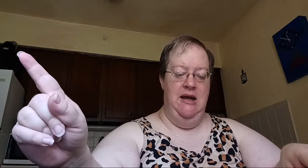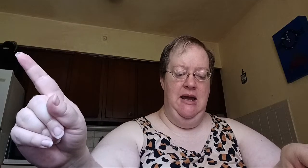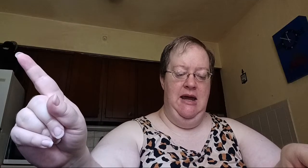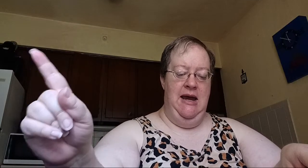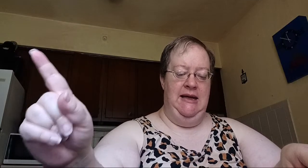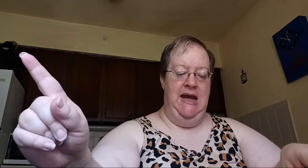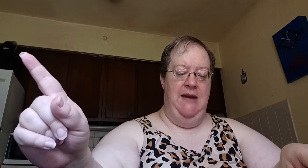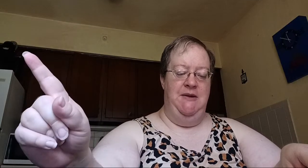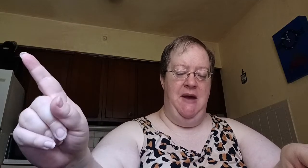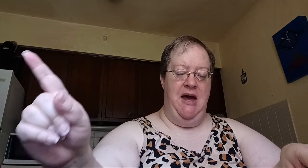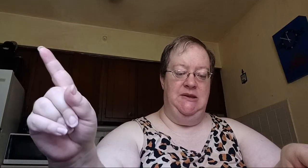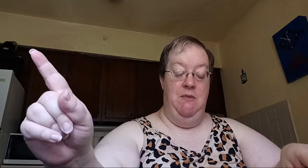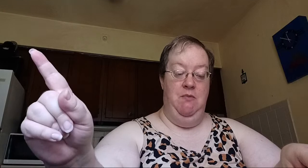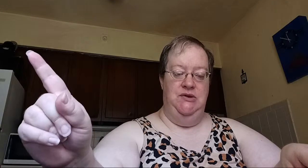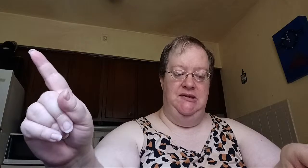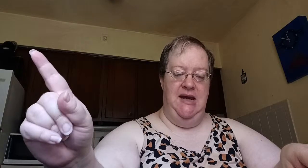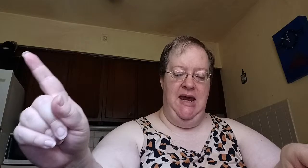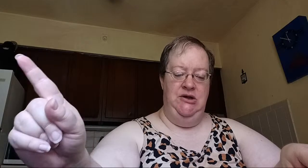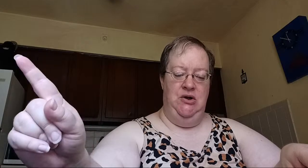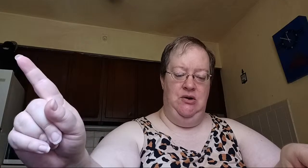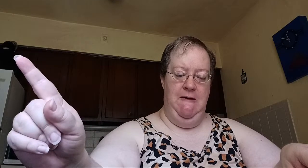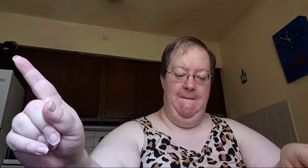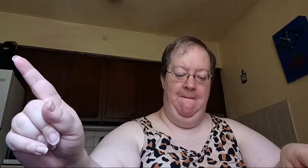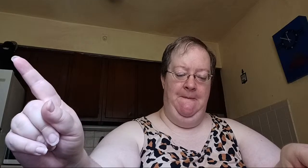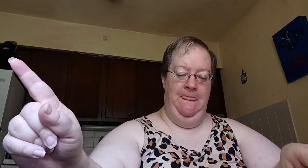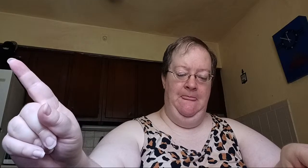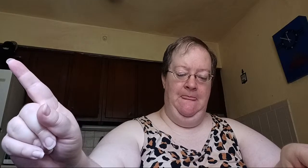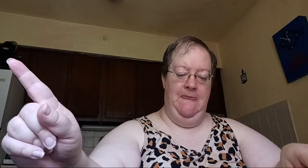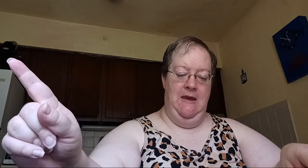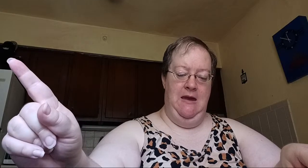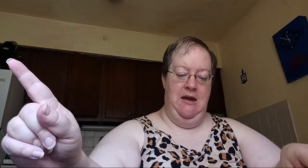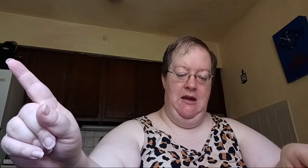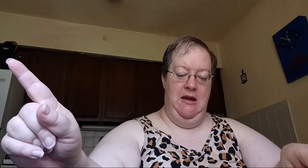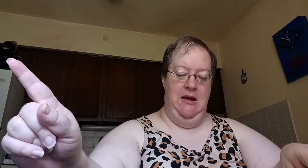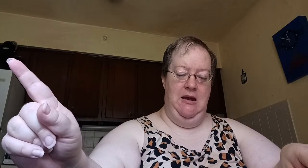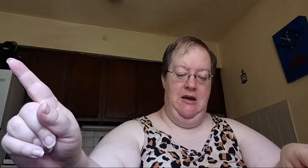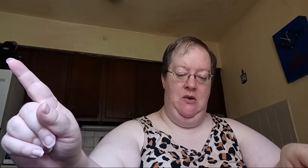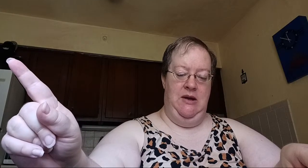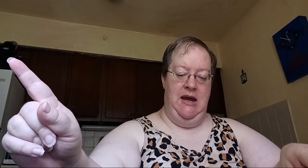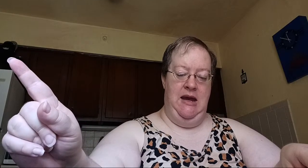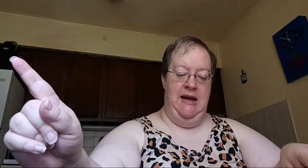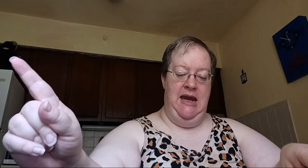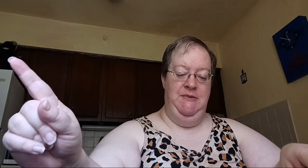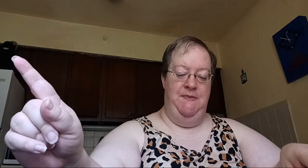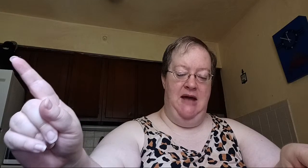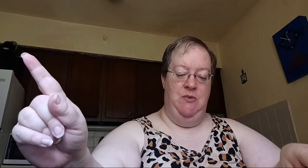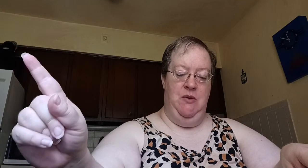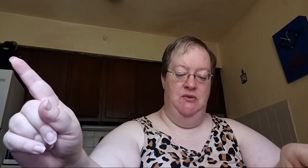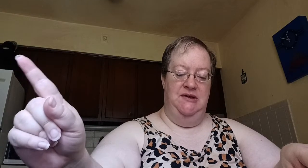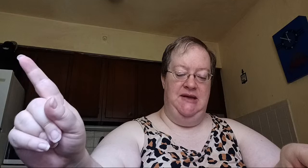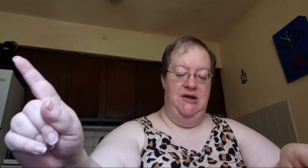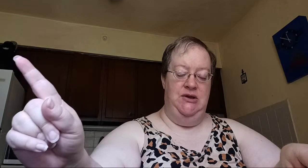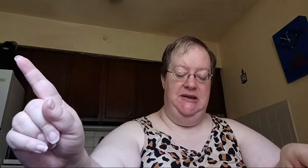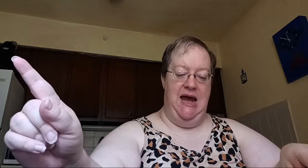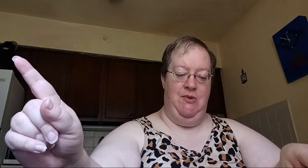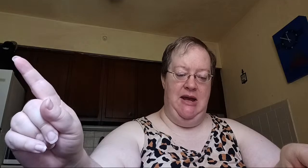And it came to pass when Moses entered the tabernacle